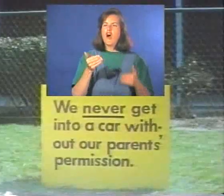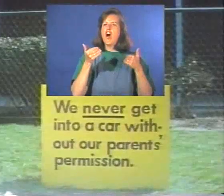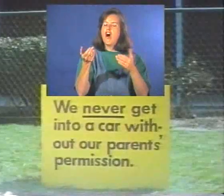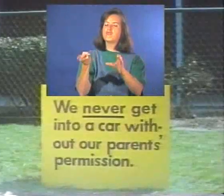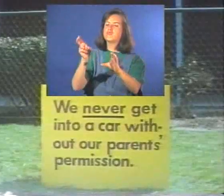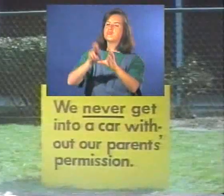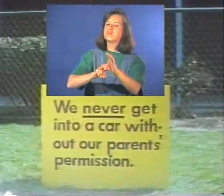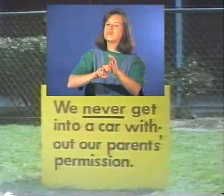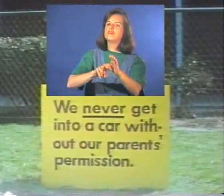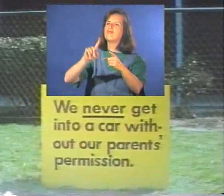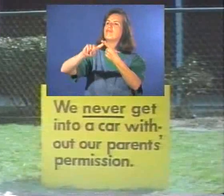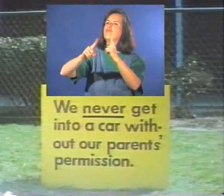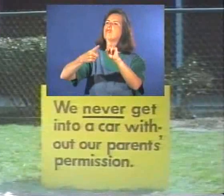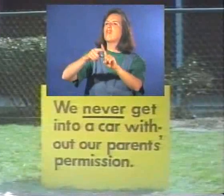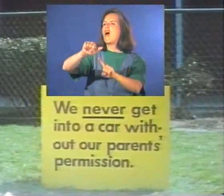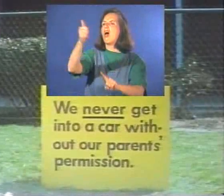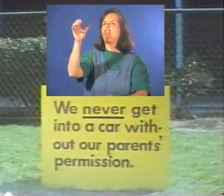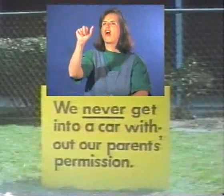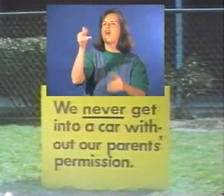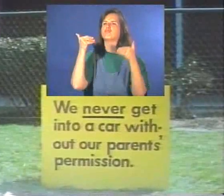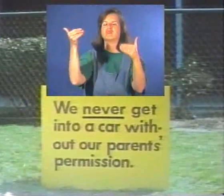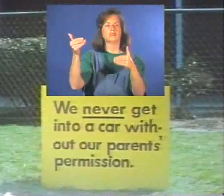never get into a car without our parents' permission.